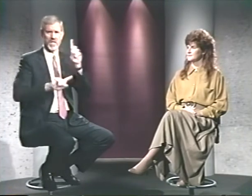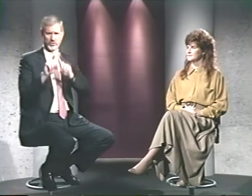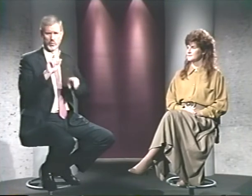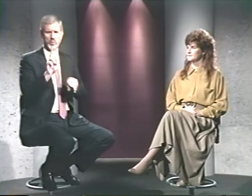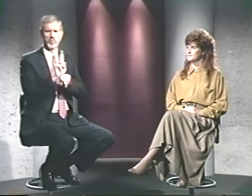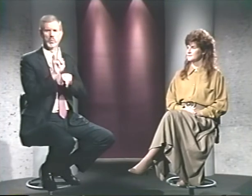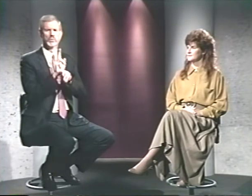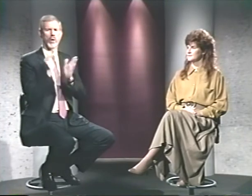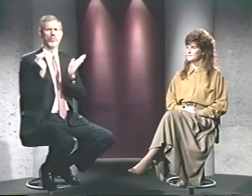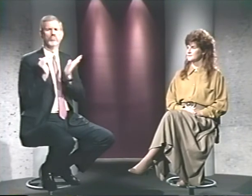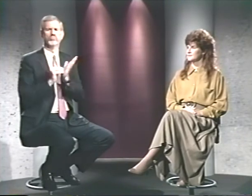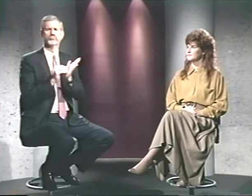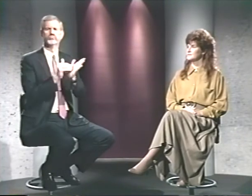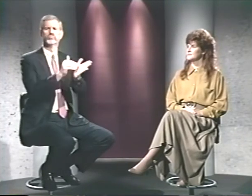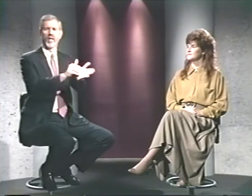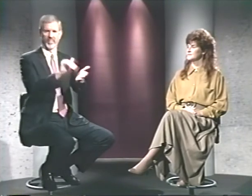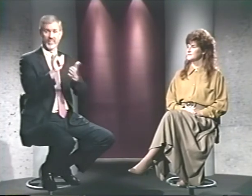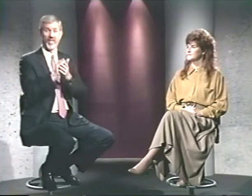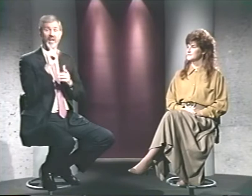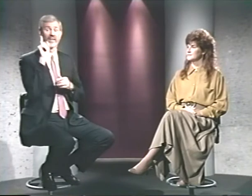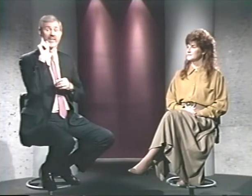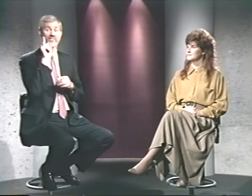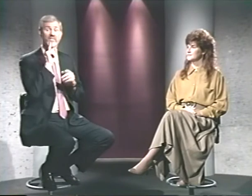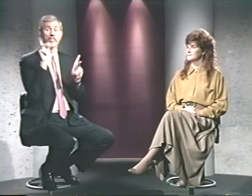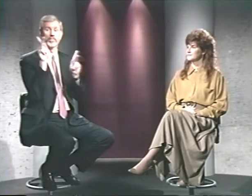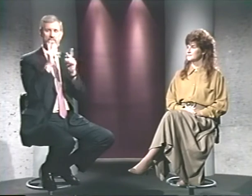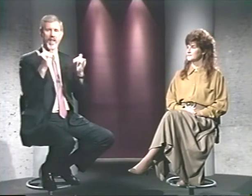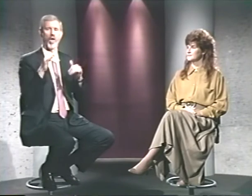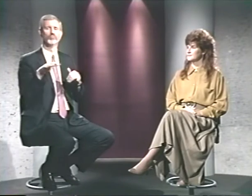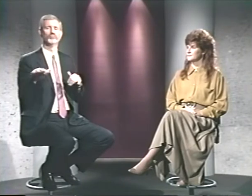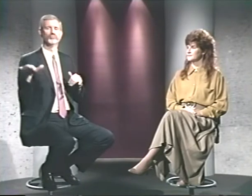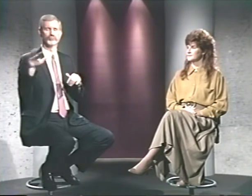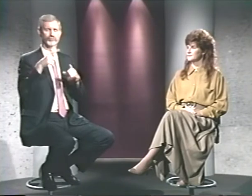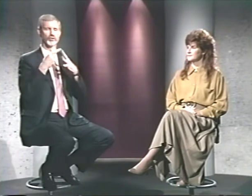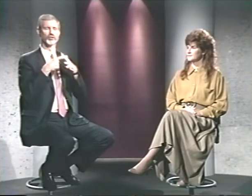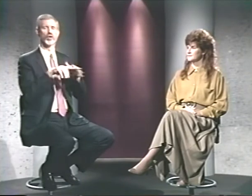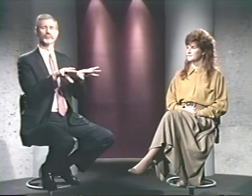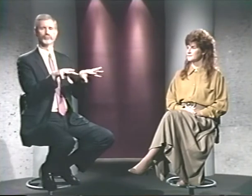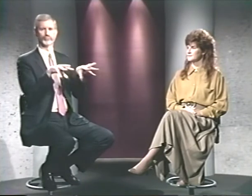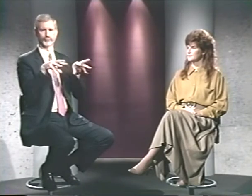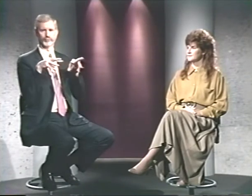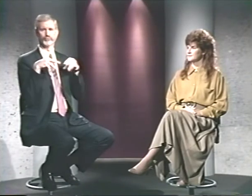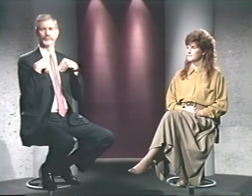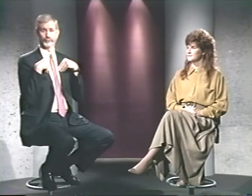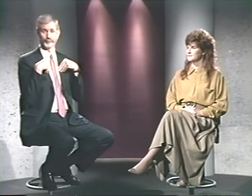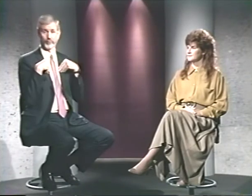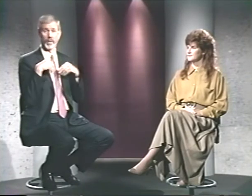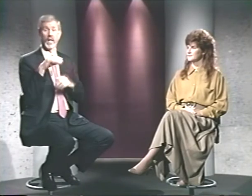signs are used so often that deaf people in general have begun to accept them.